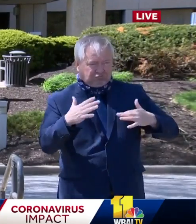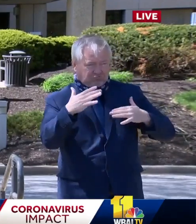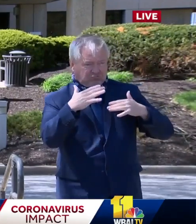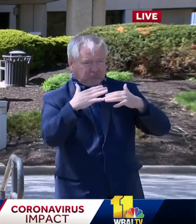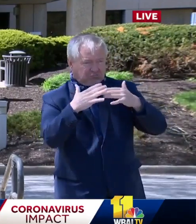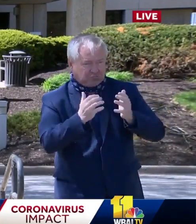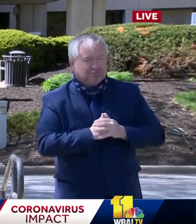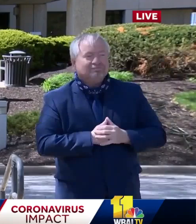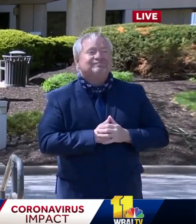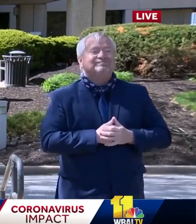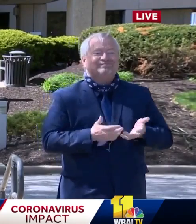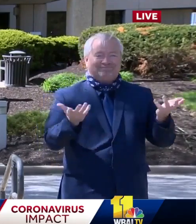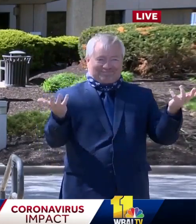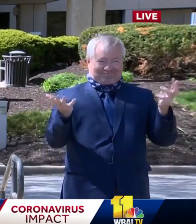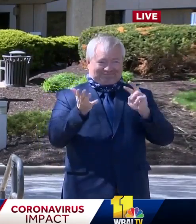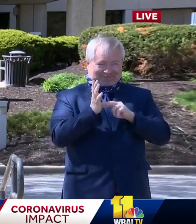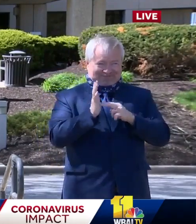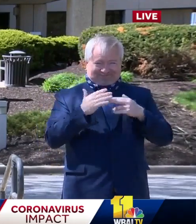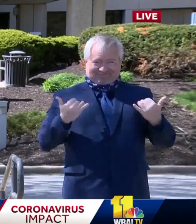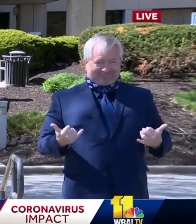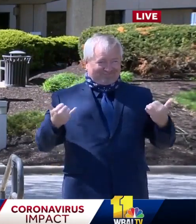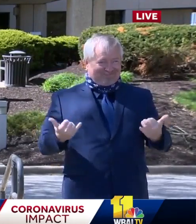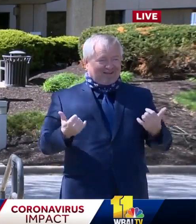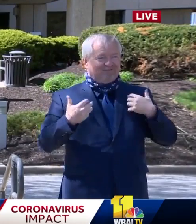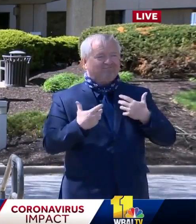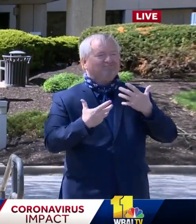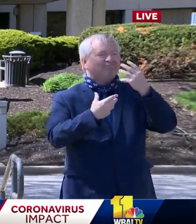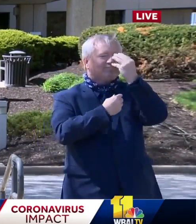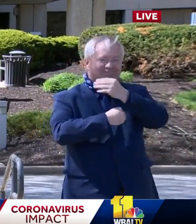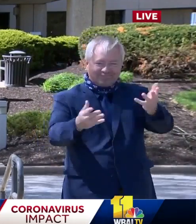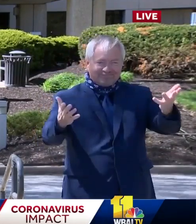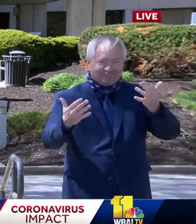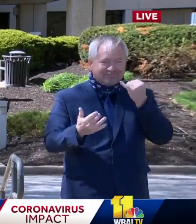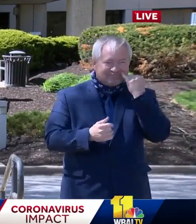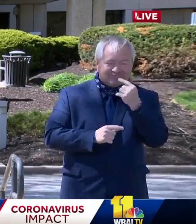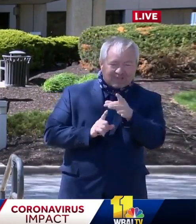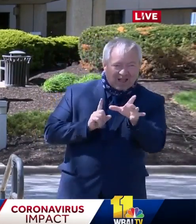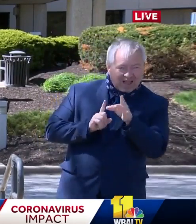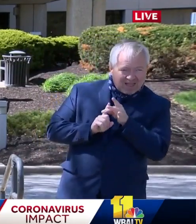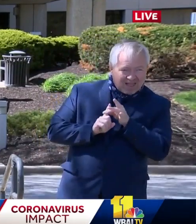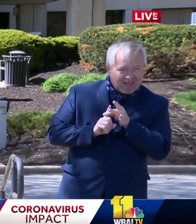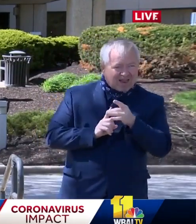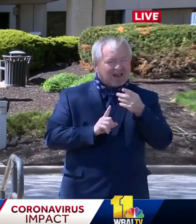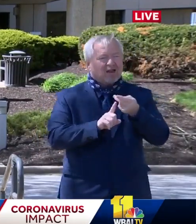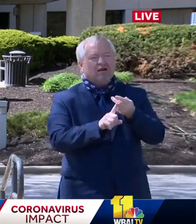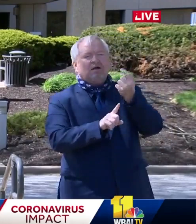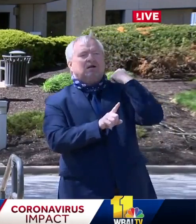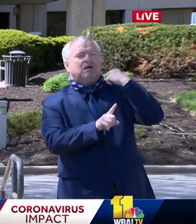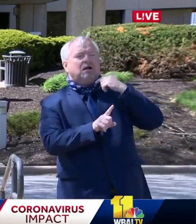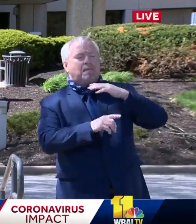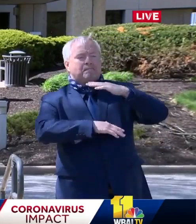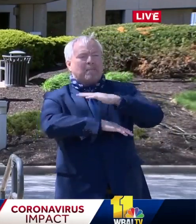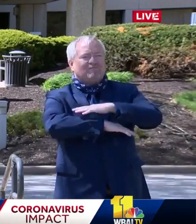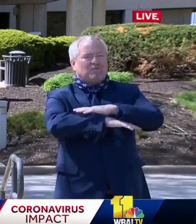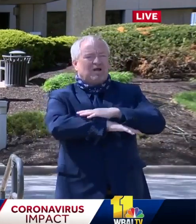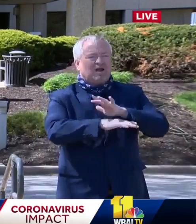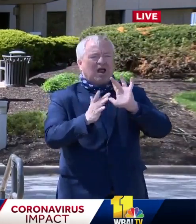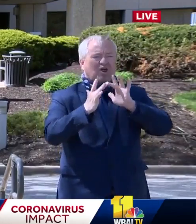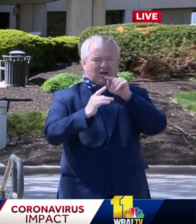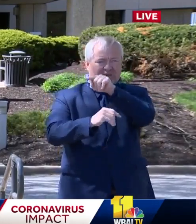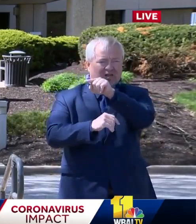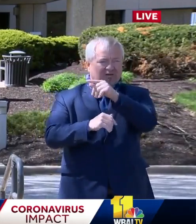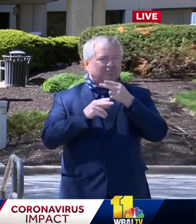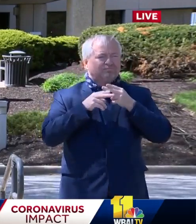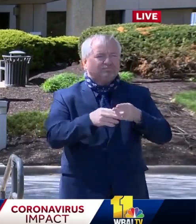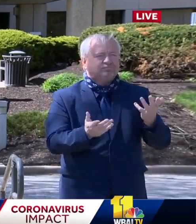platform for the COVID-19 virus called COVID-Link, which will assist in monitoring and collecting